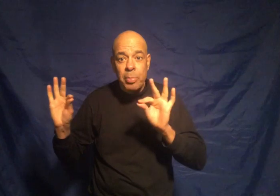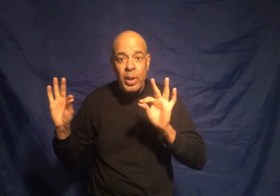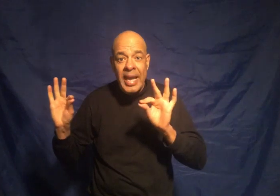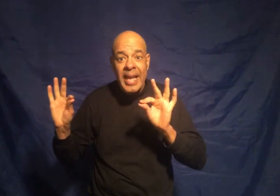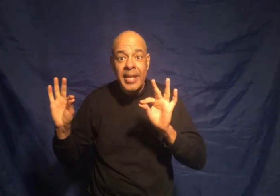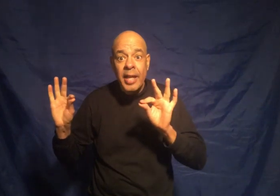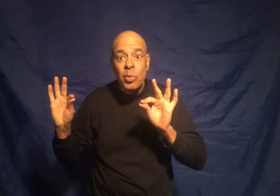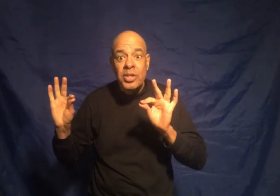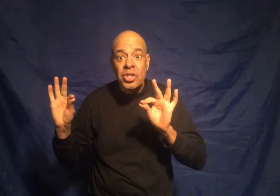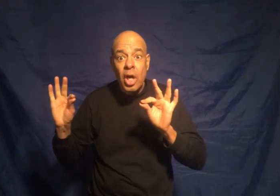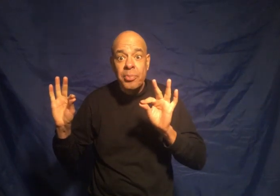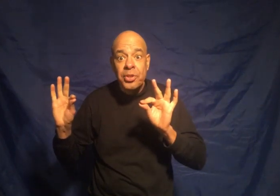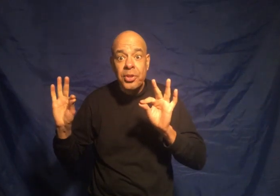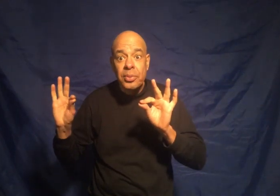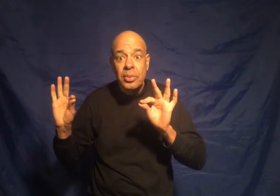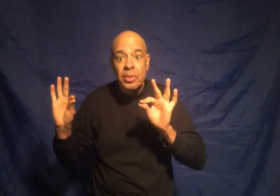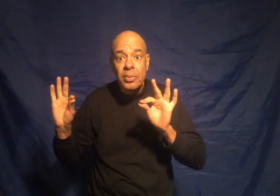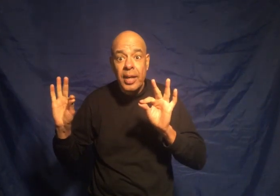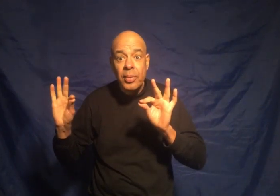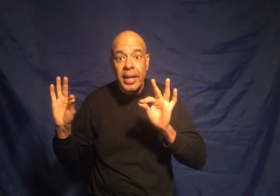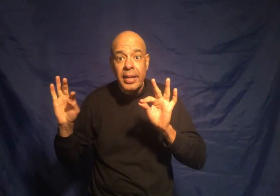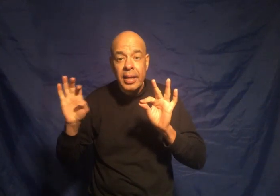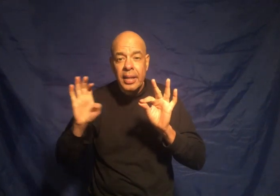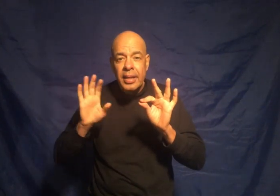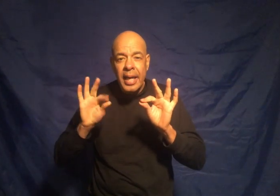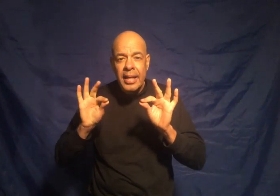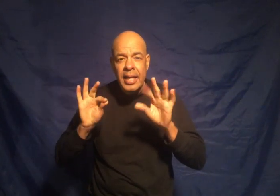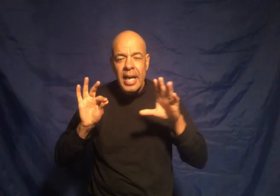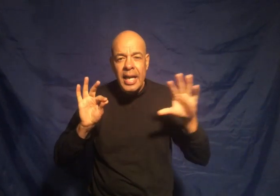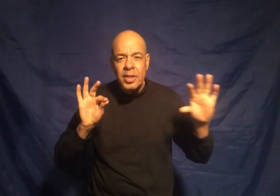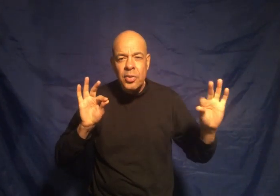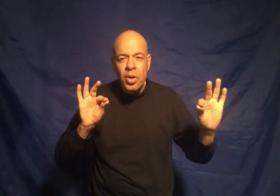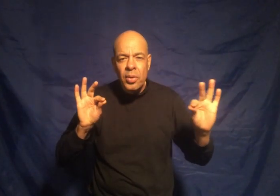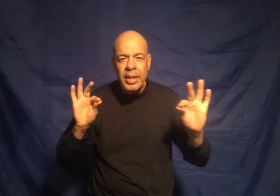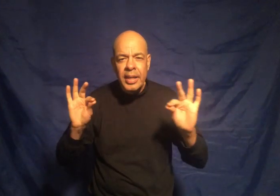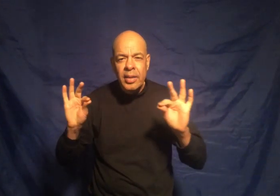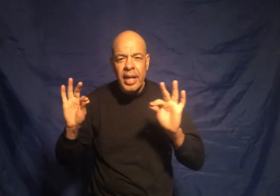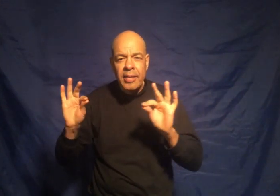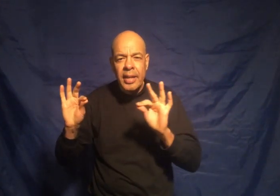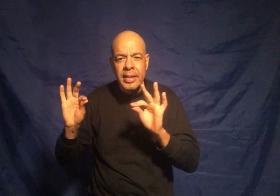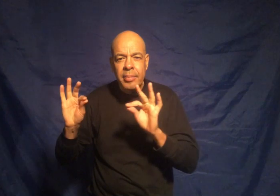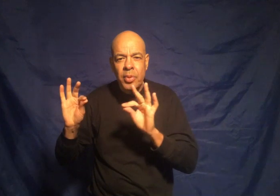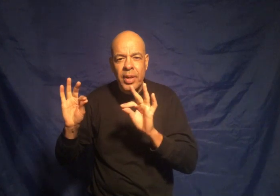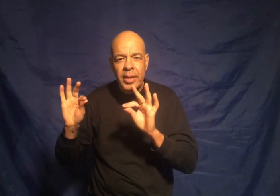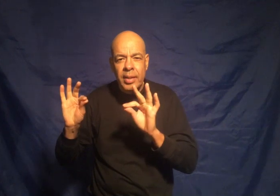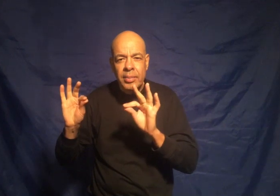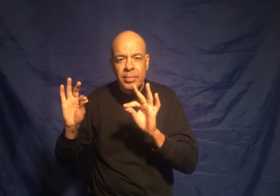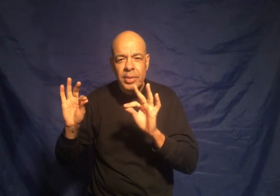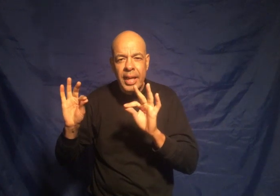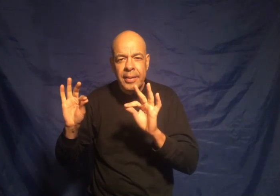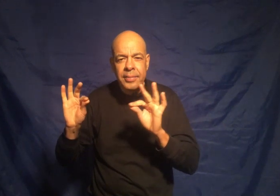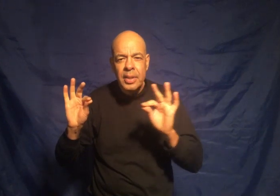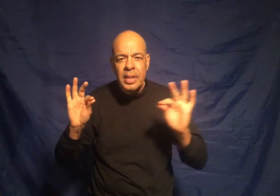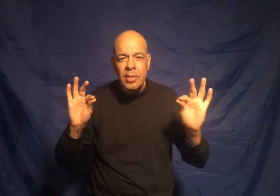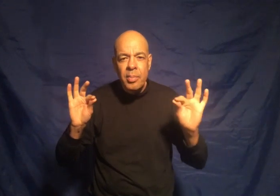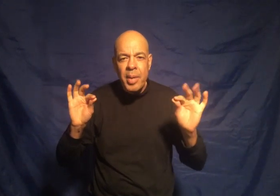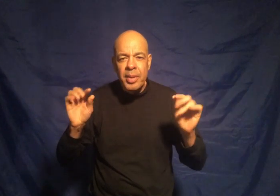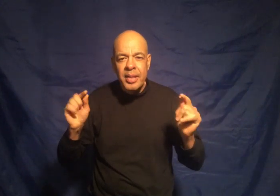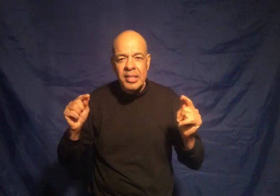one hand the other one stops too right away okay I don't go here and then keep going there okay remember this